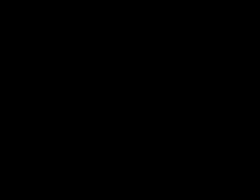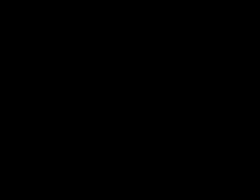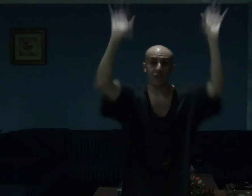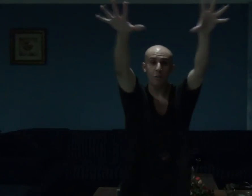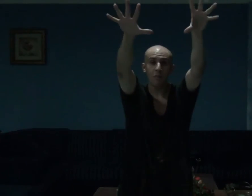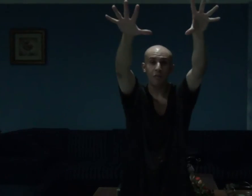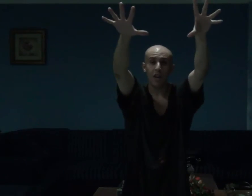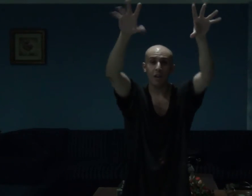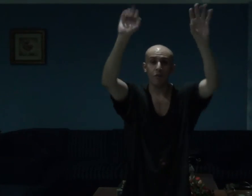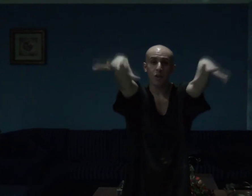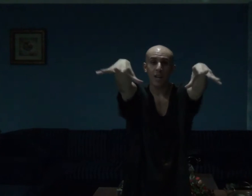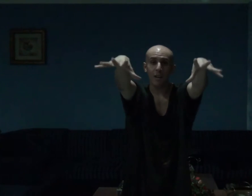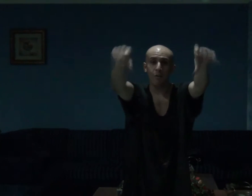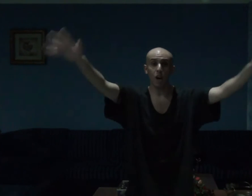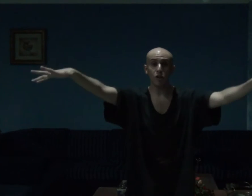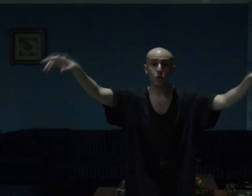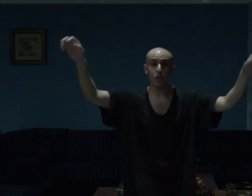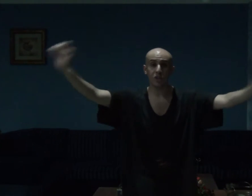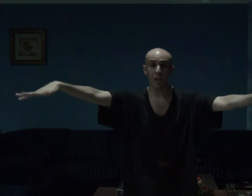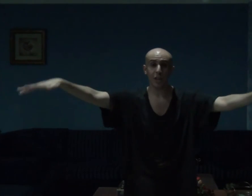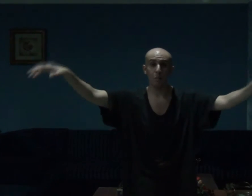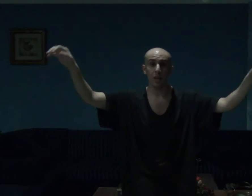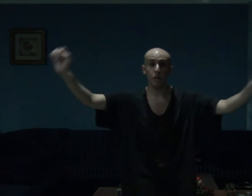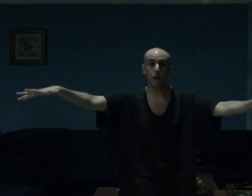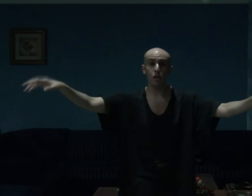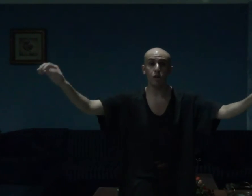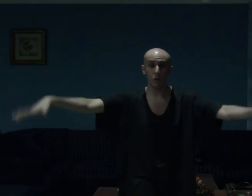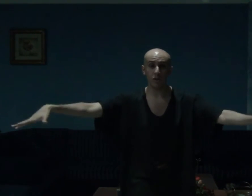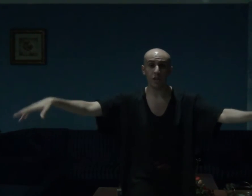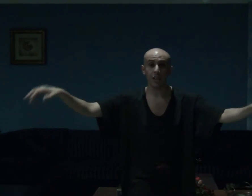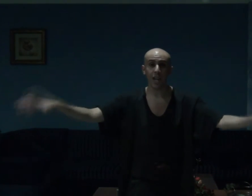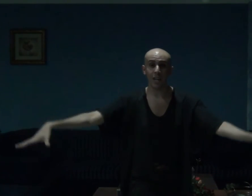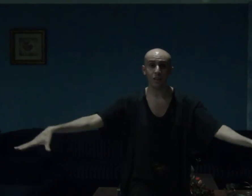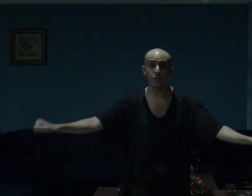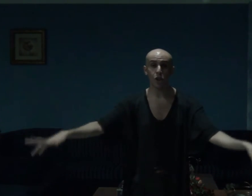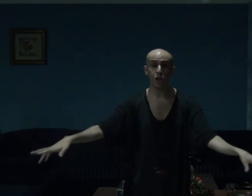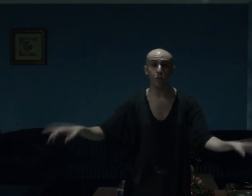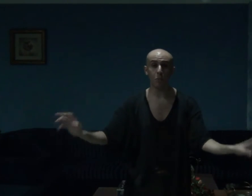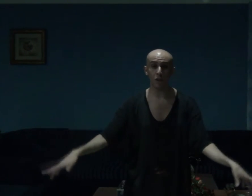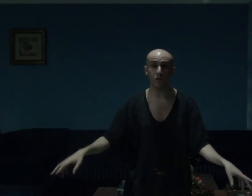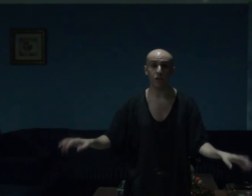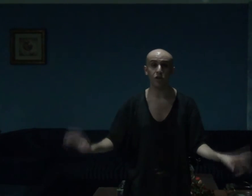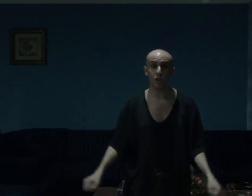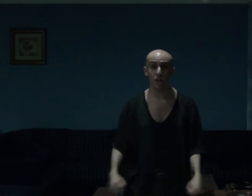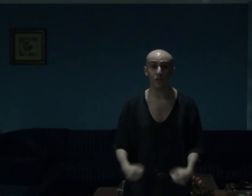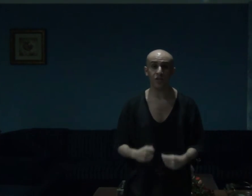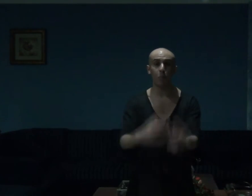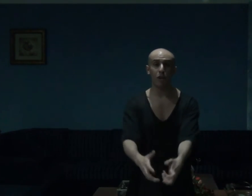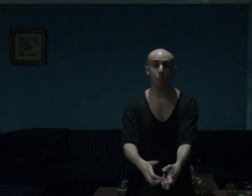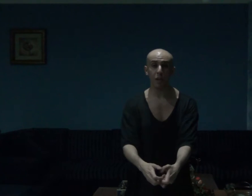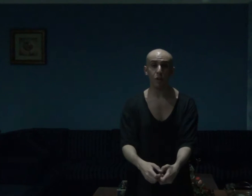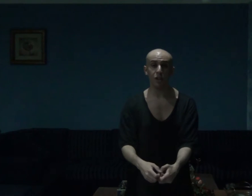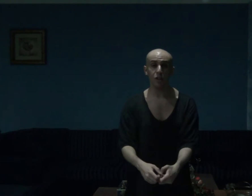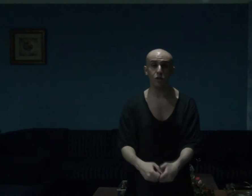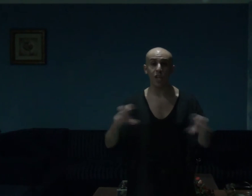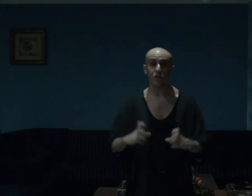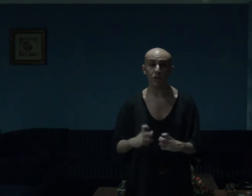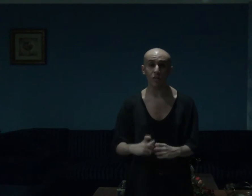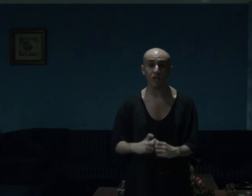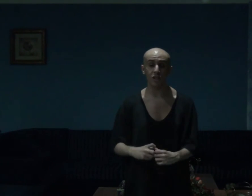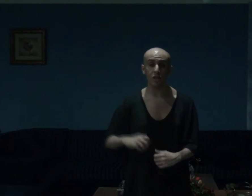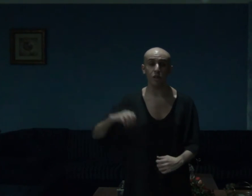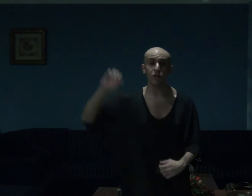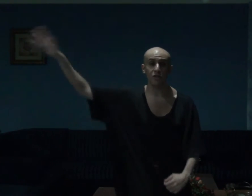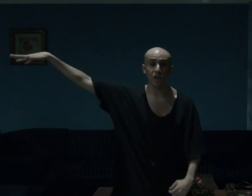at number five we have andreas heckman arnolting and john martin scarfs barbarians